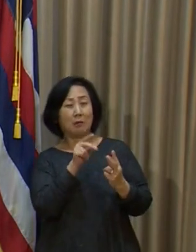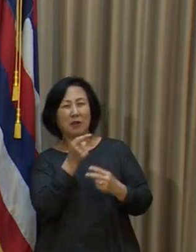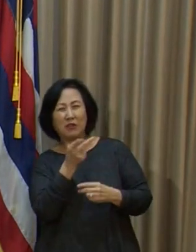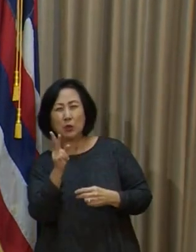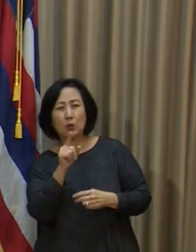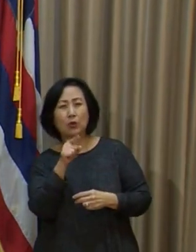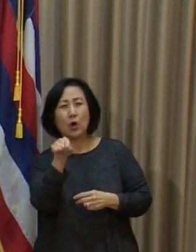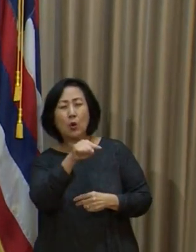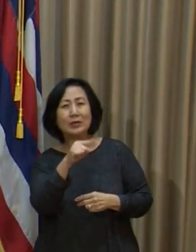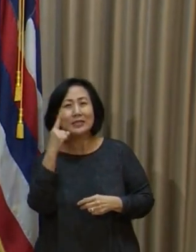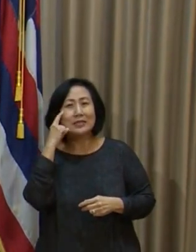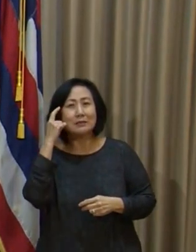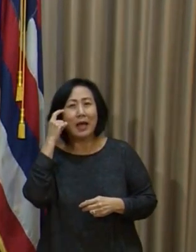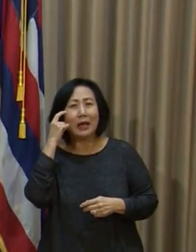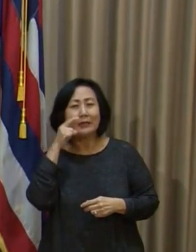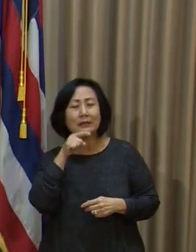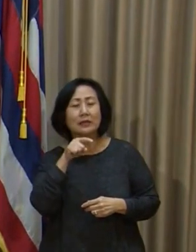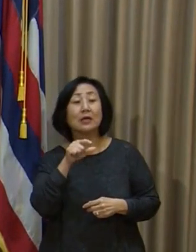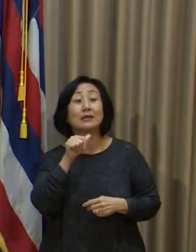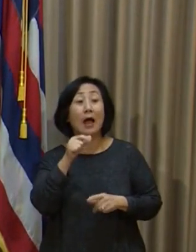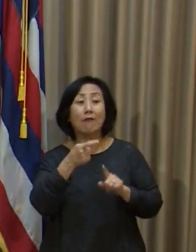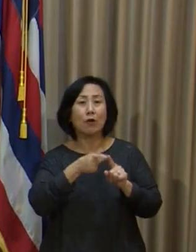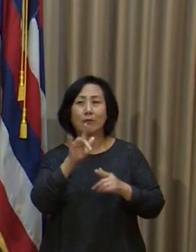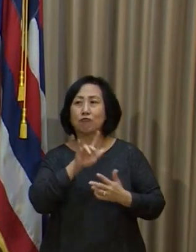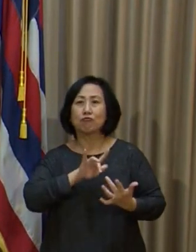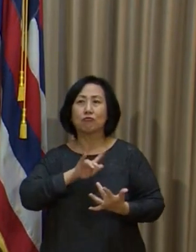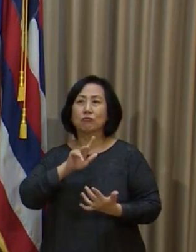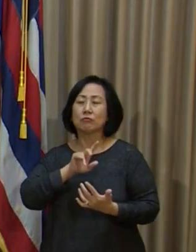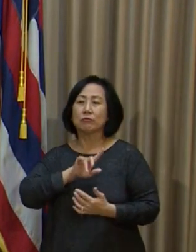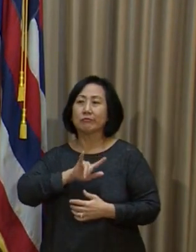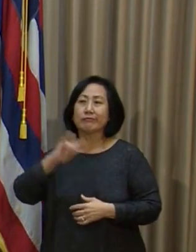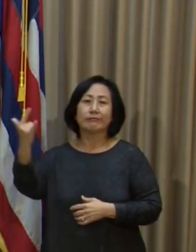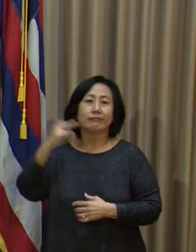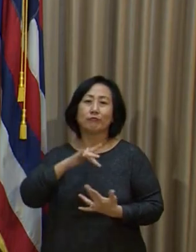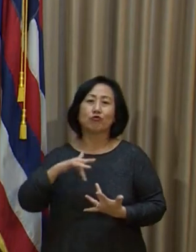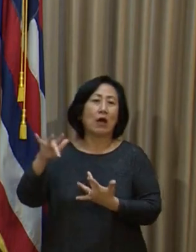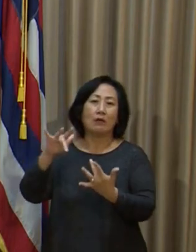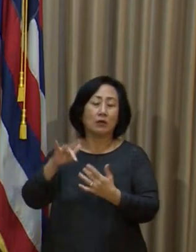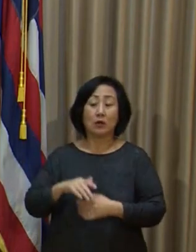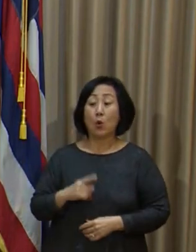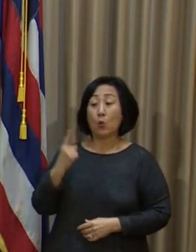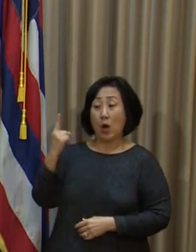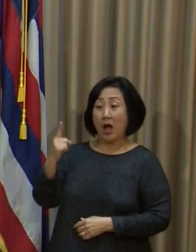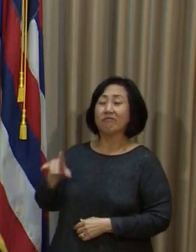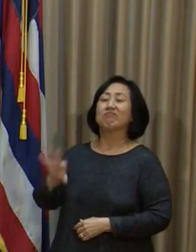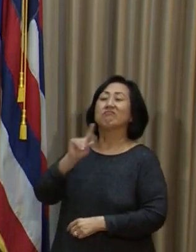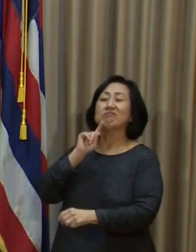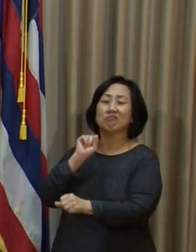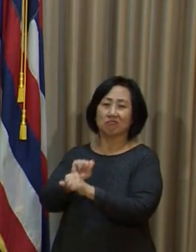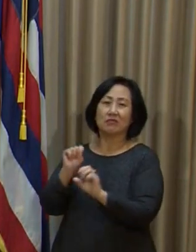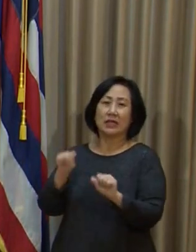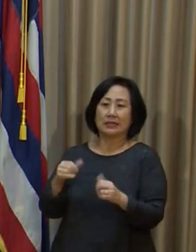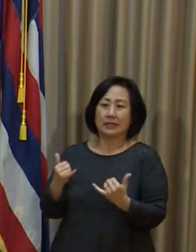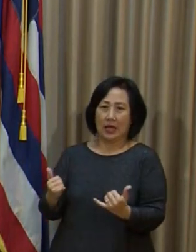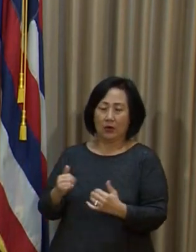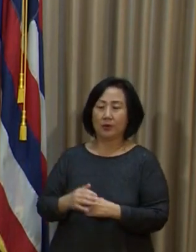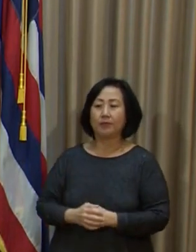do not have a travel history. We've only really confirmed one case as of now.